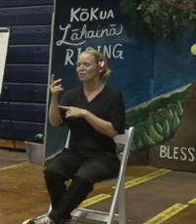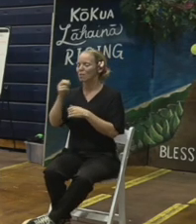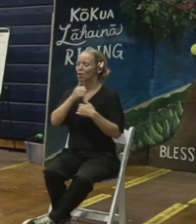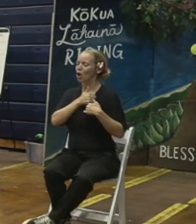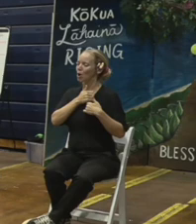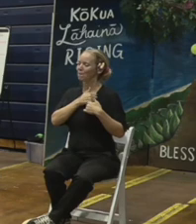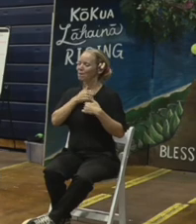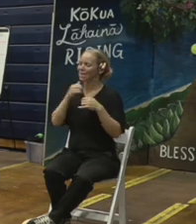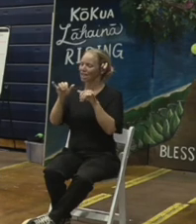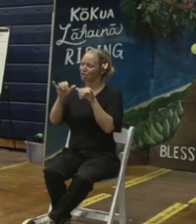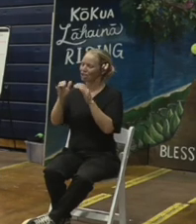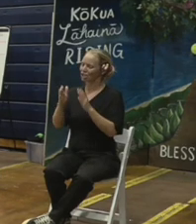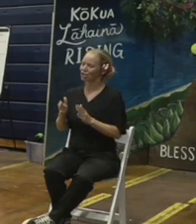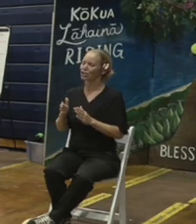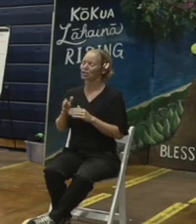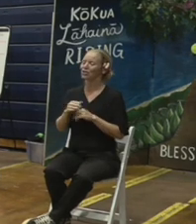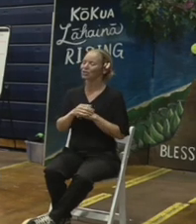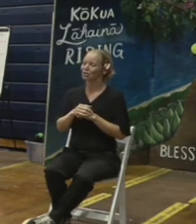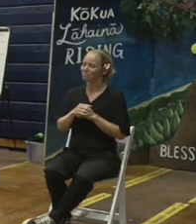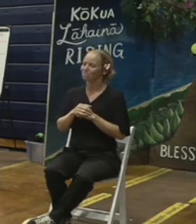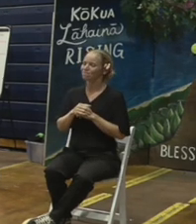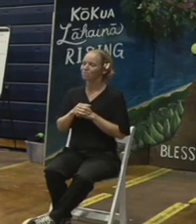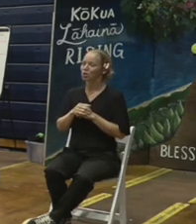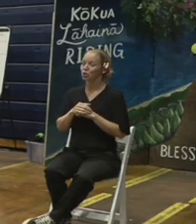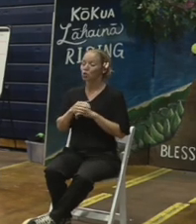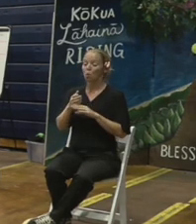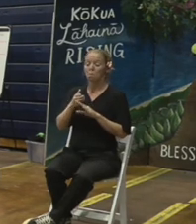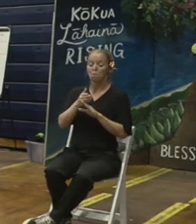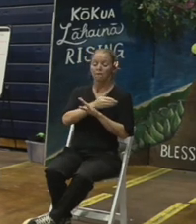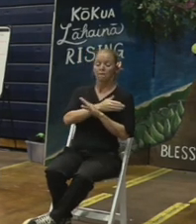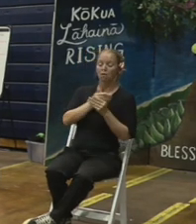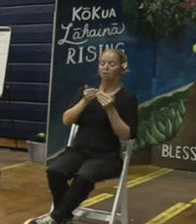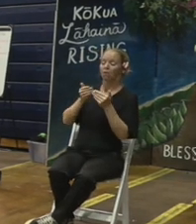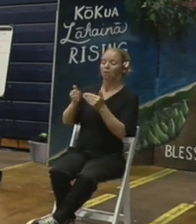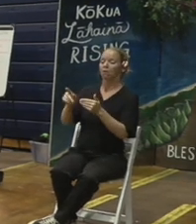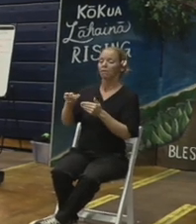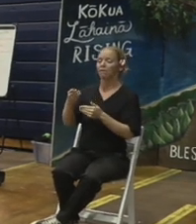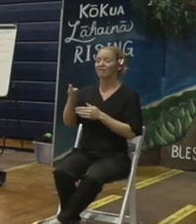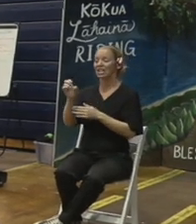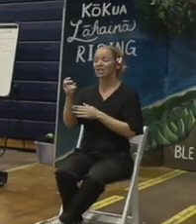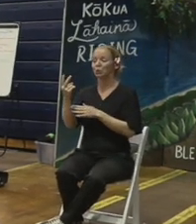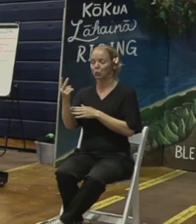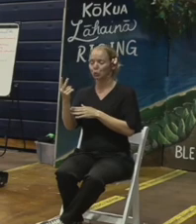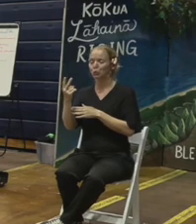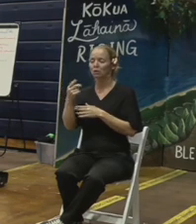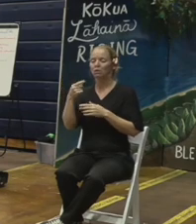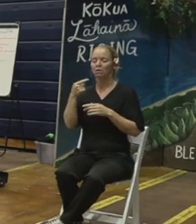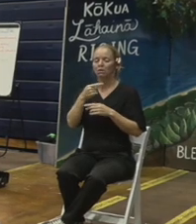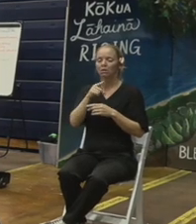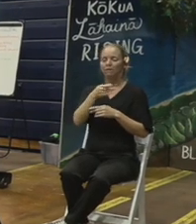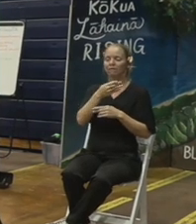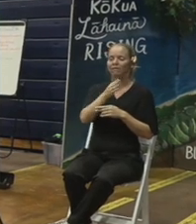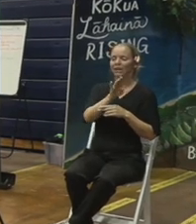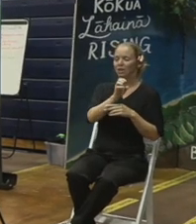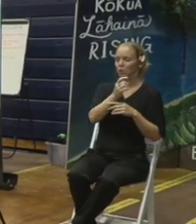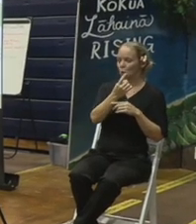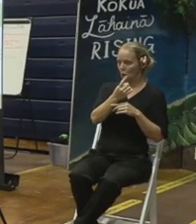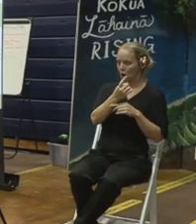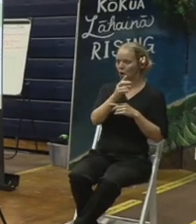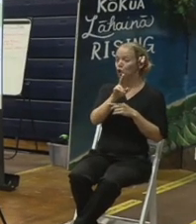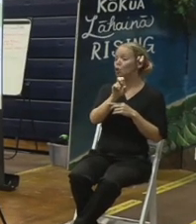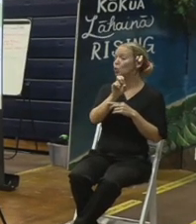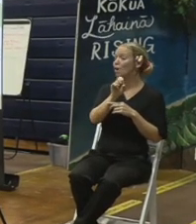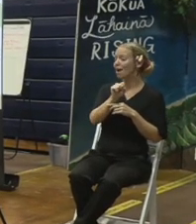I want to report happily that the U.S. Coast Guard has retrieved